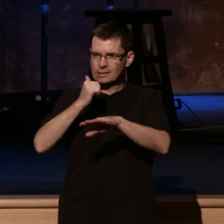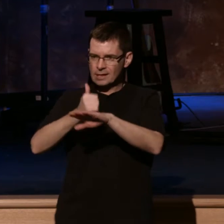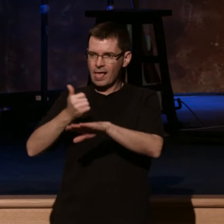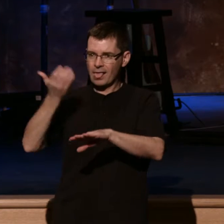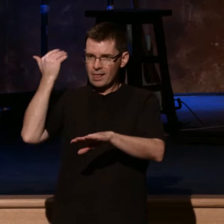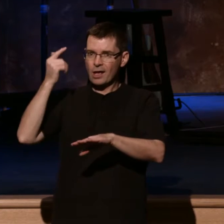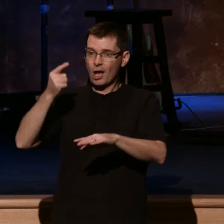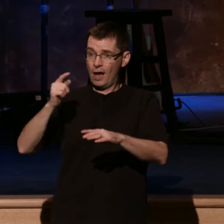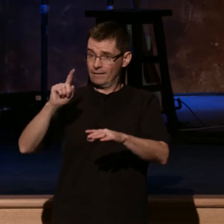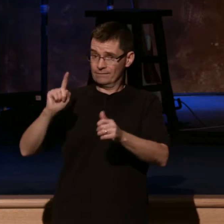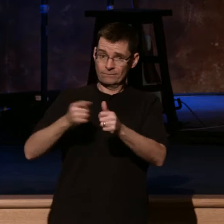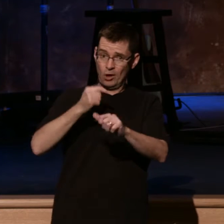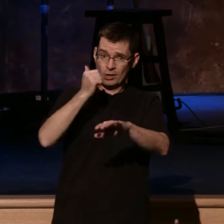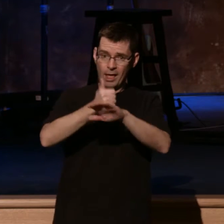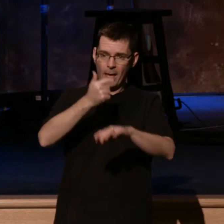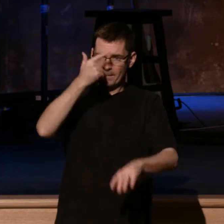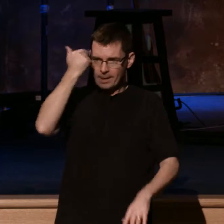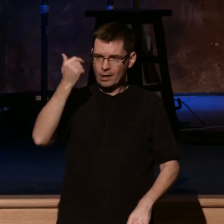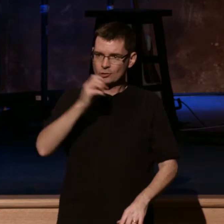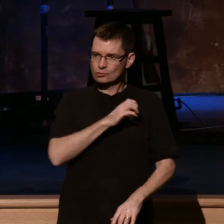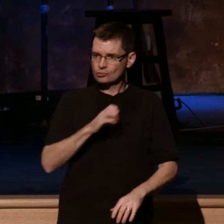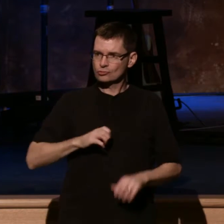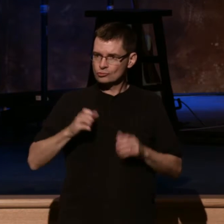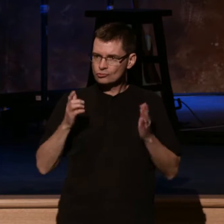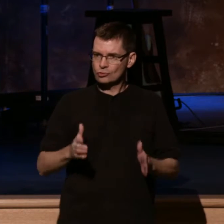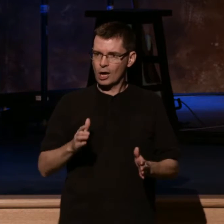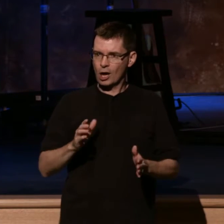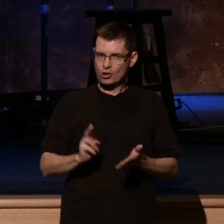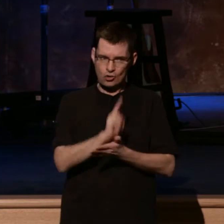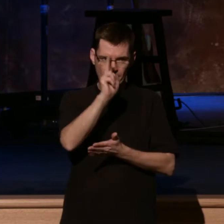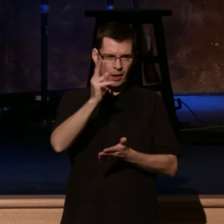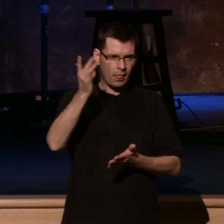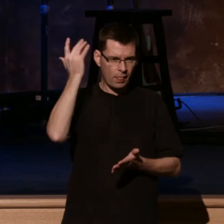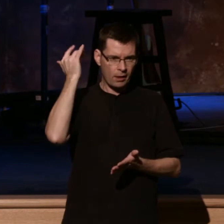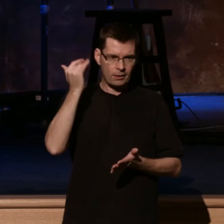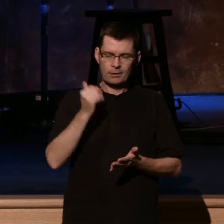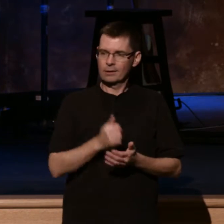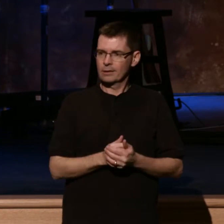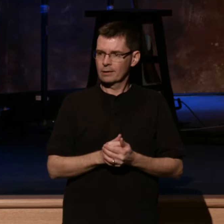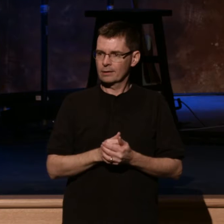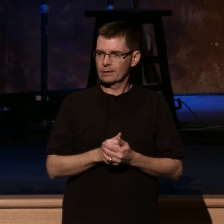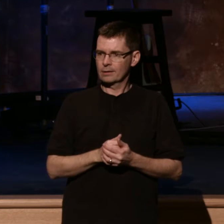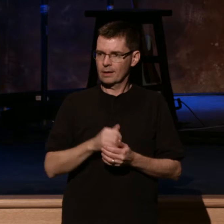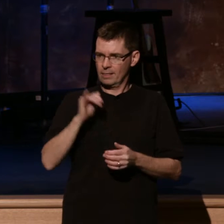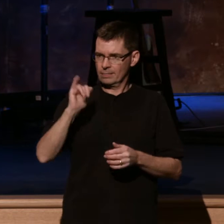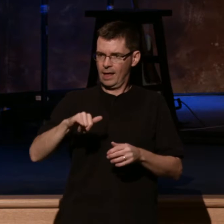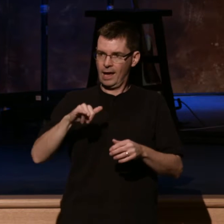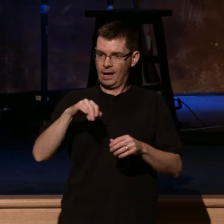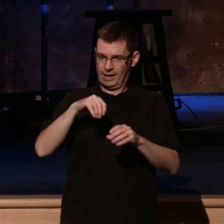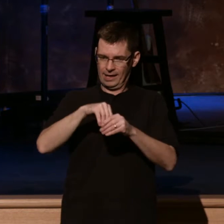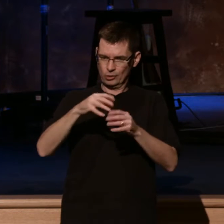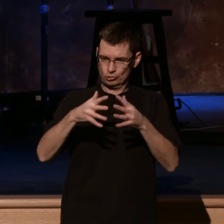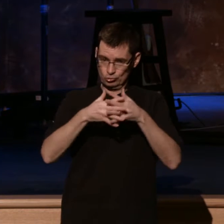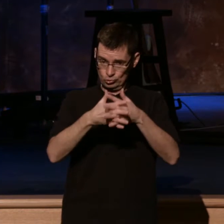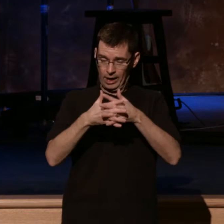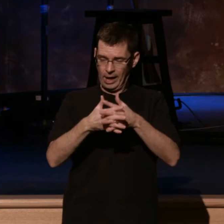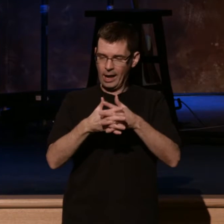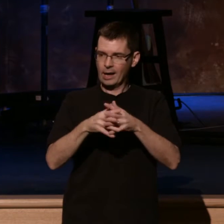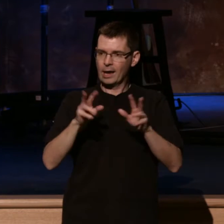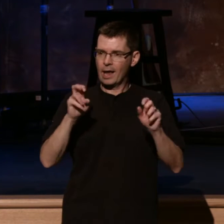universities. And so there was this incredible movement. Some would even say in the United States that it was this newfound spiritual freedom that led